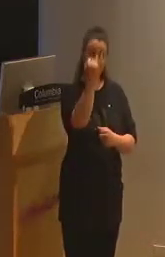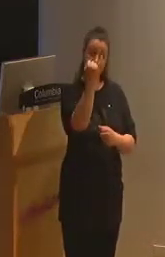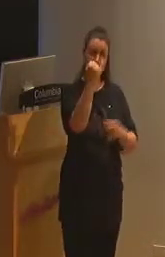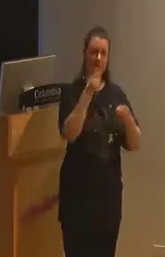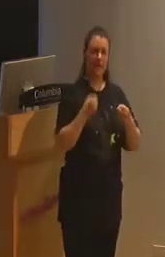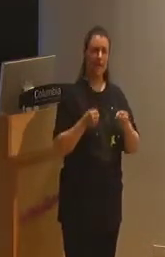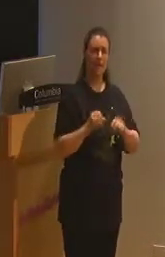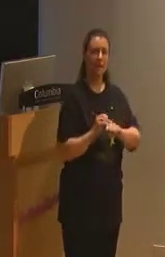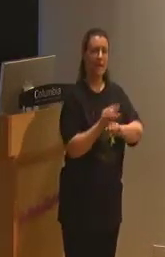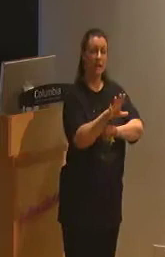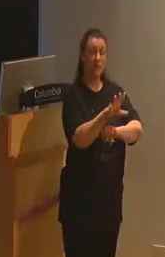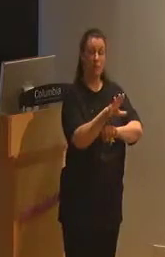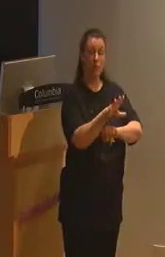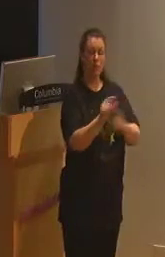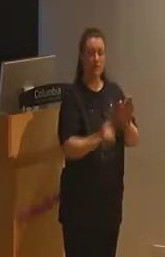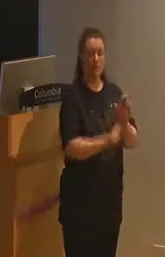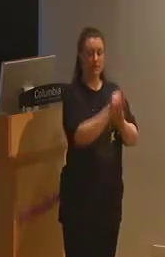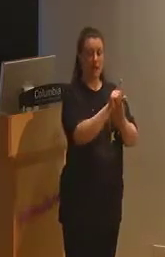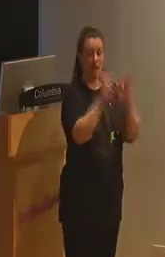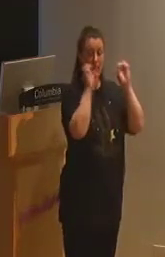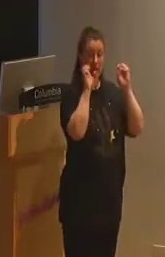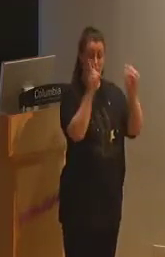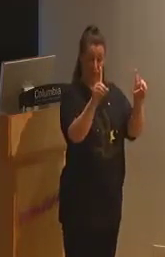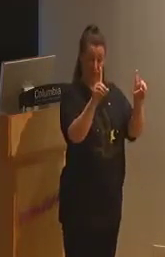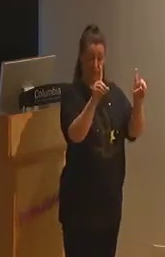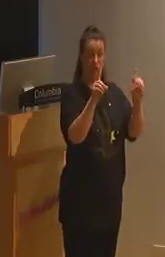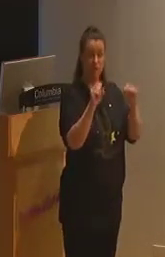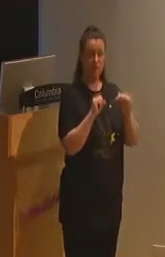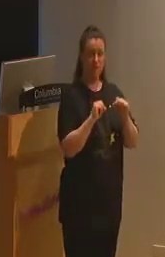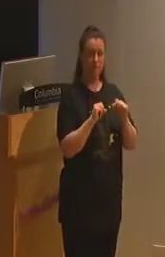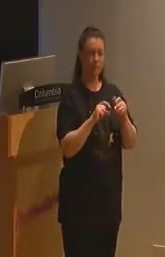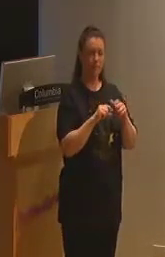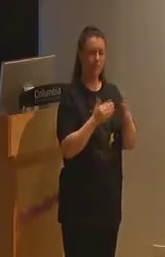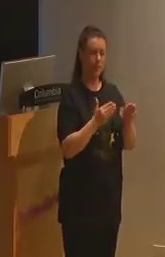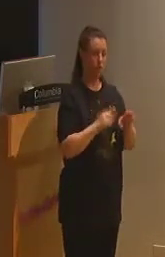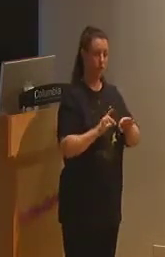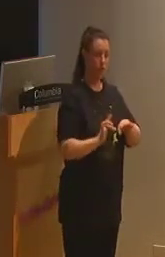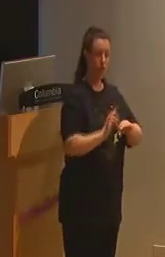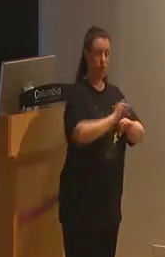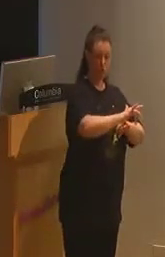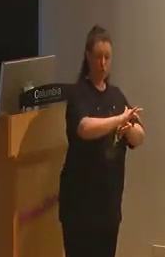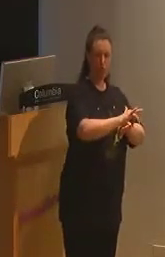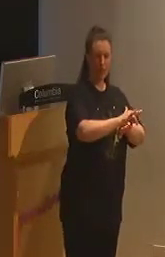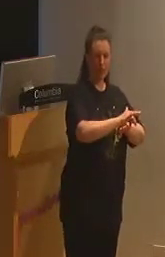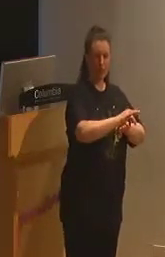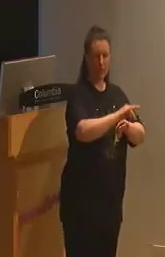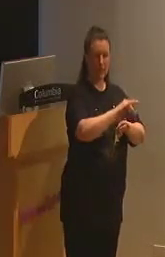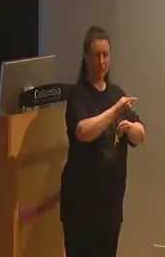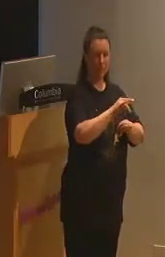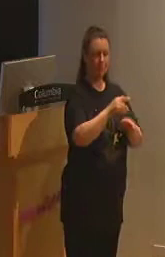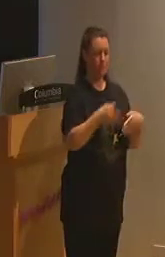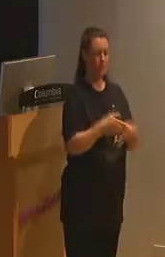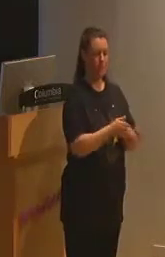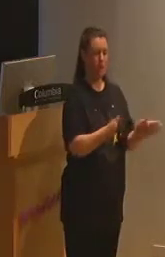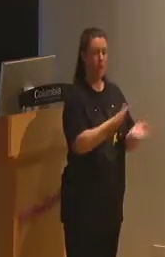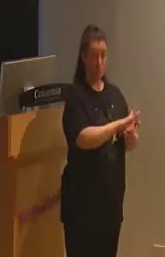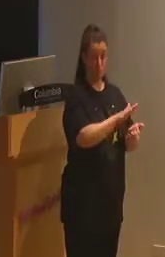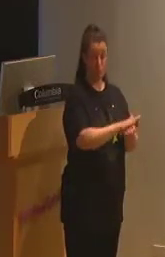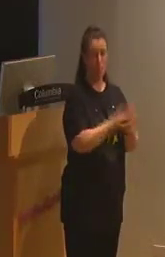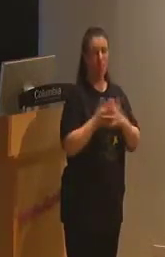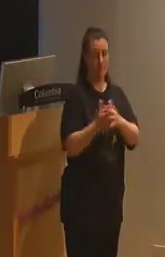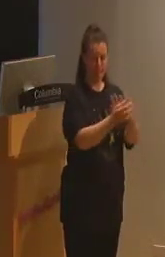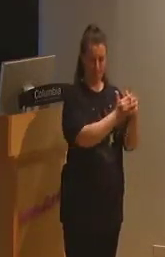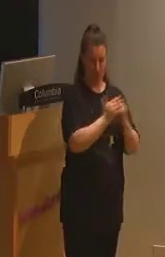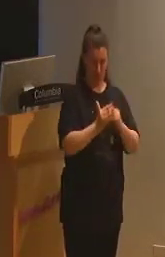of specialized educational practices as well as the early administrative practices of American public schools. The same